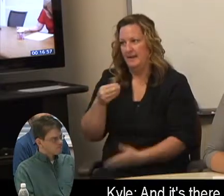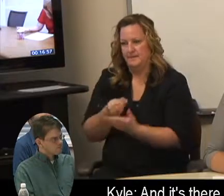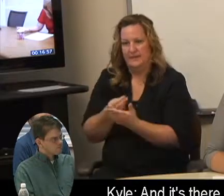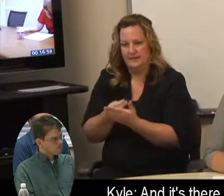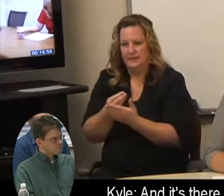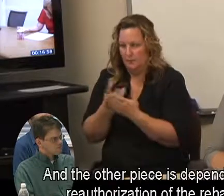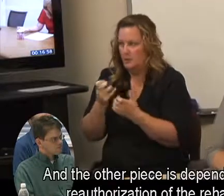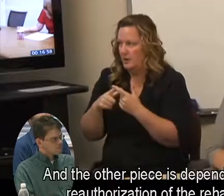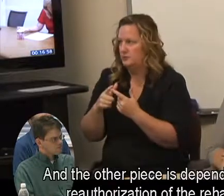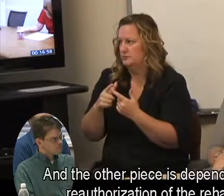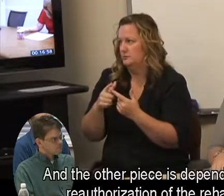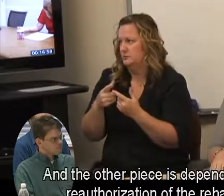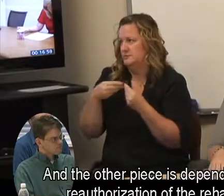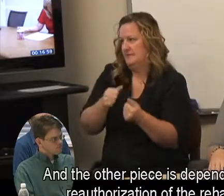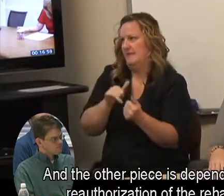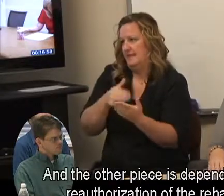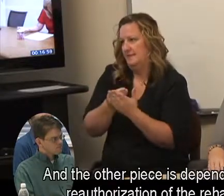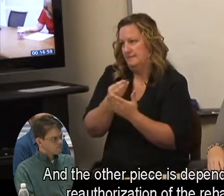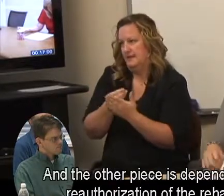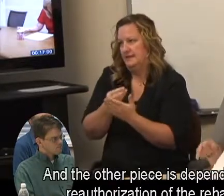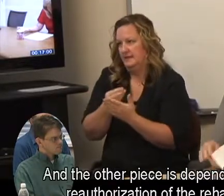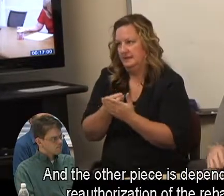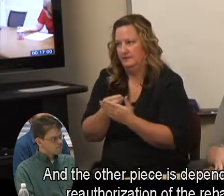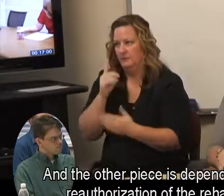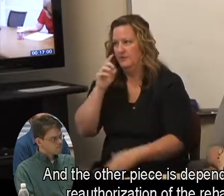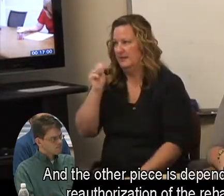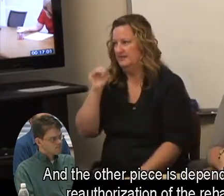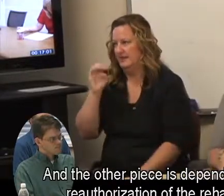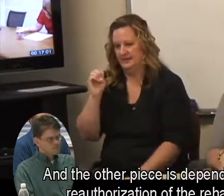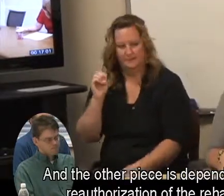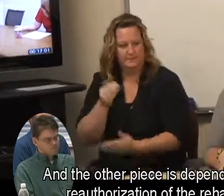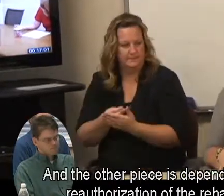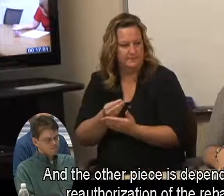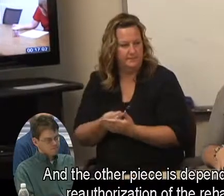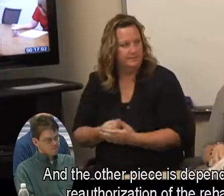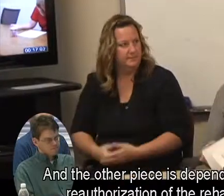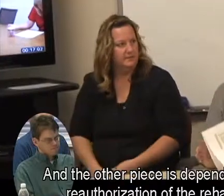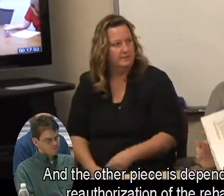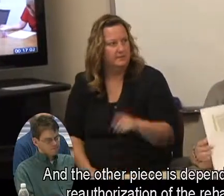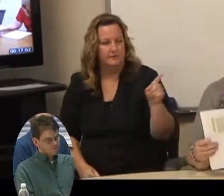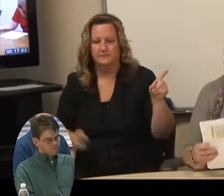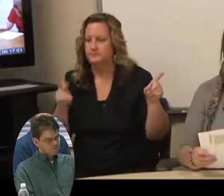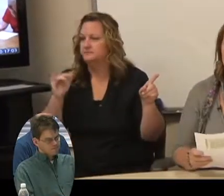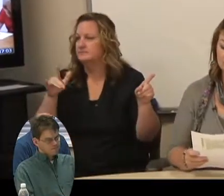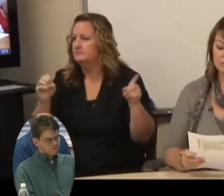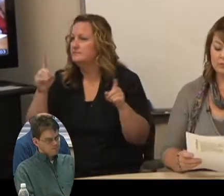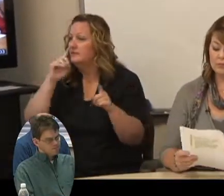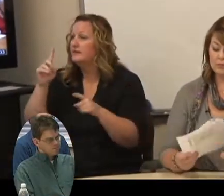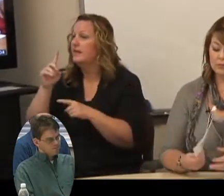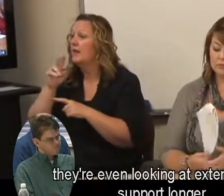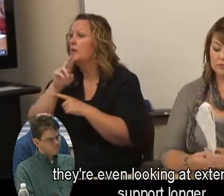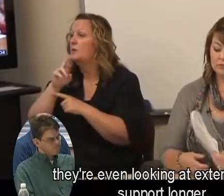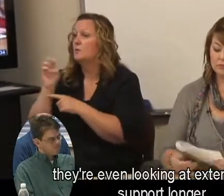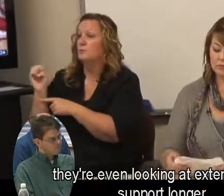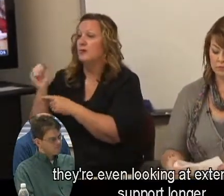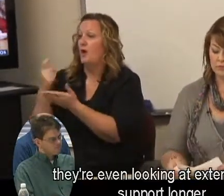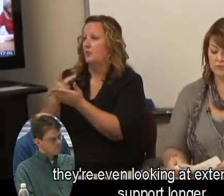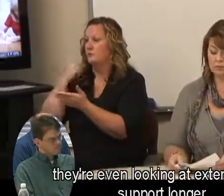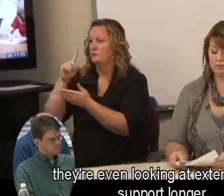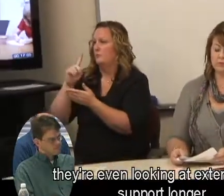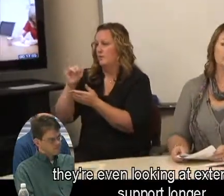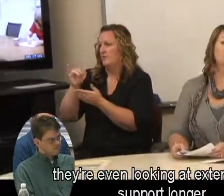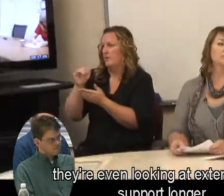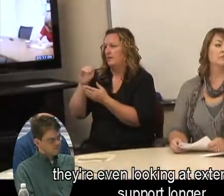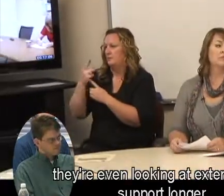it's there. And the other piece is, depending on the, the reauthorization of the Rehab Act, that they're even looking at